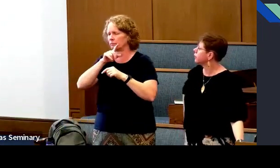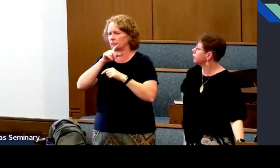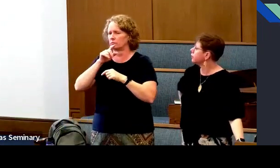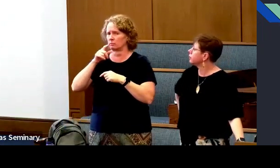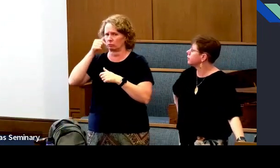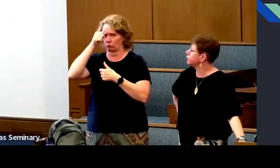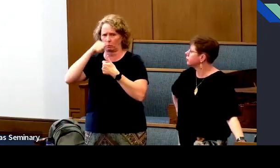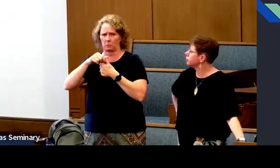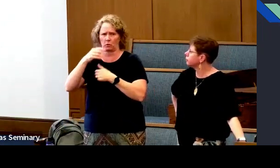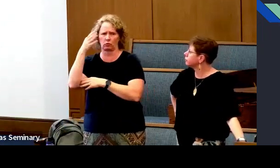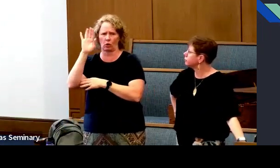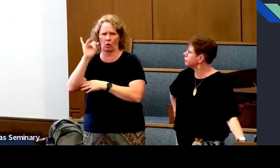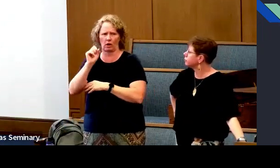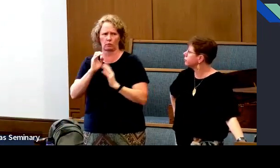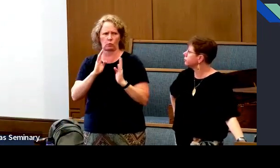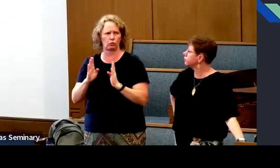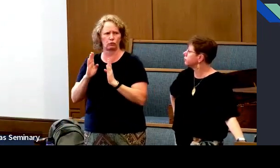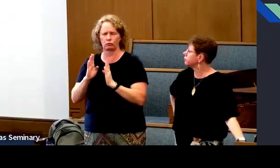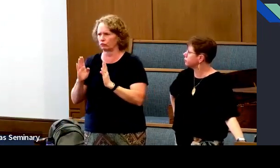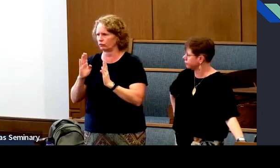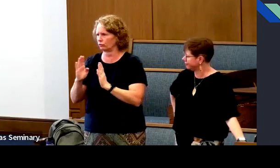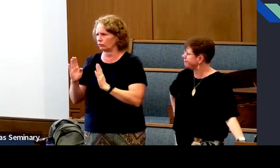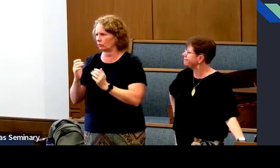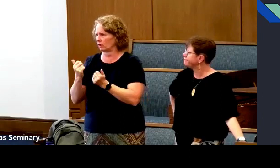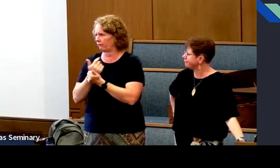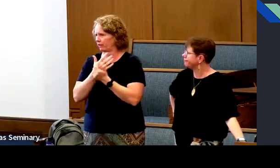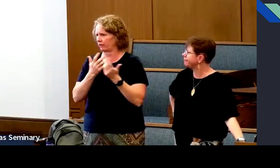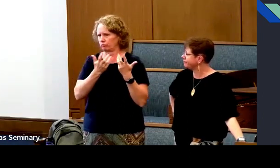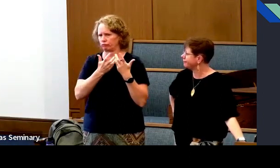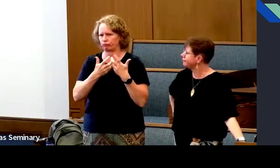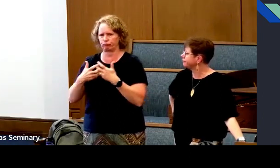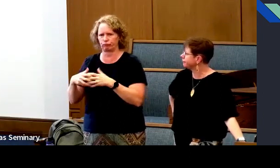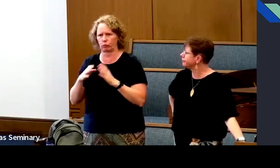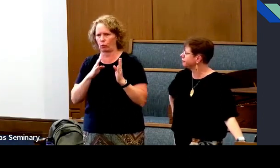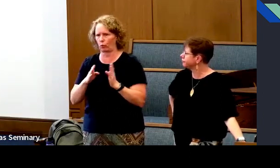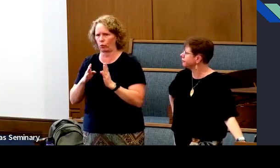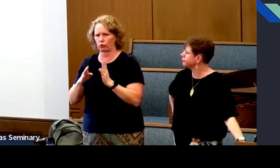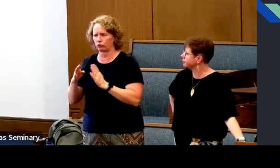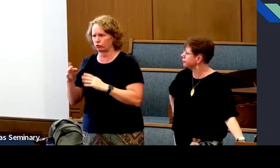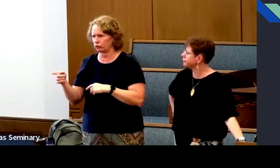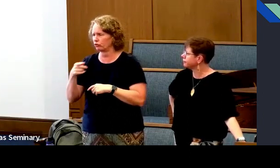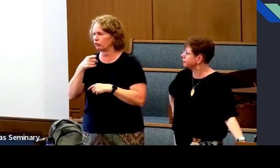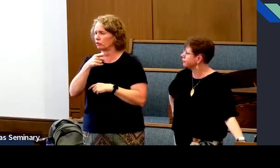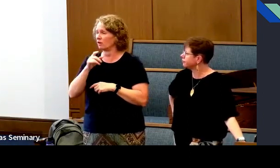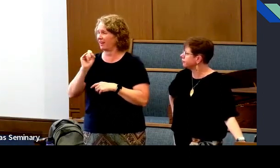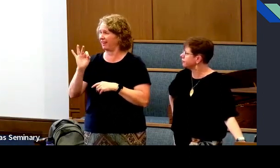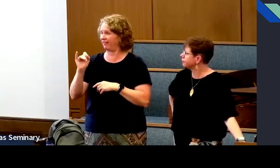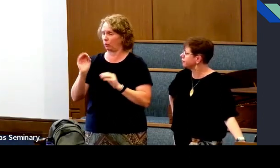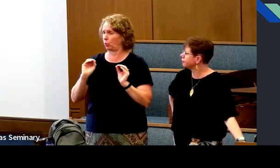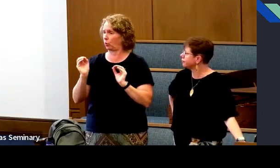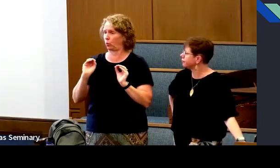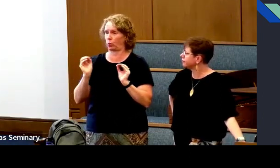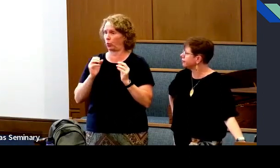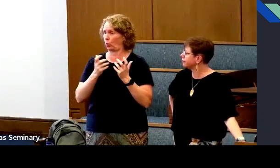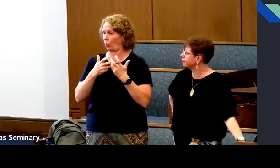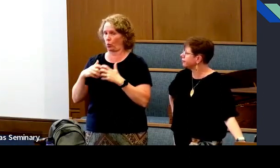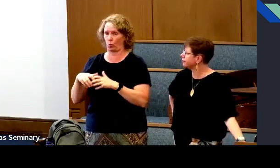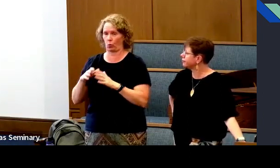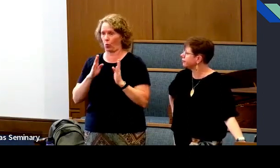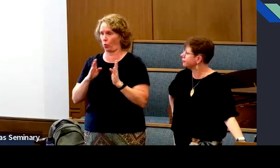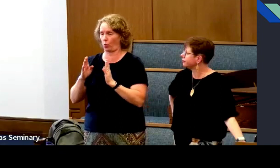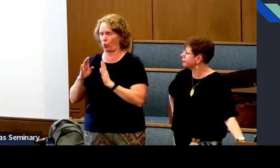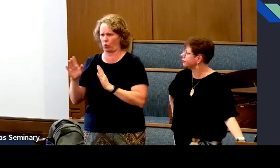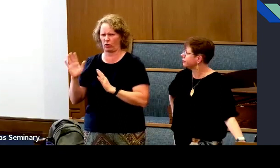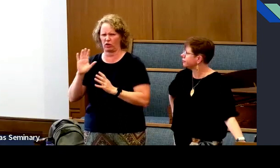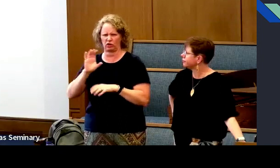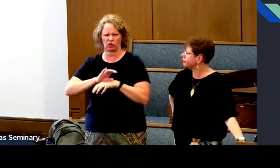remember that God has order to everything, and he works in, in